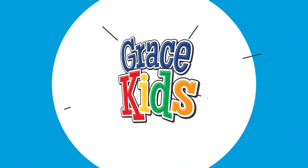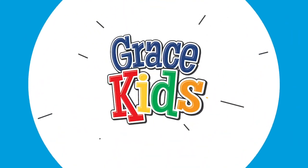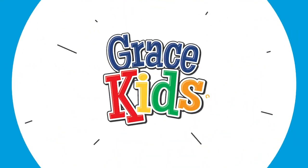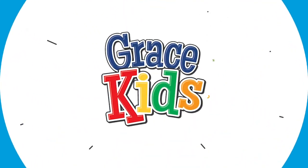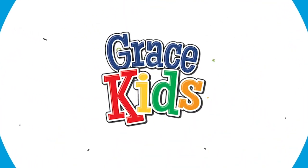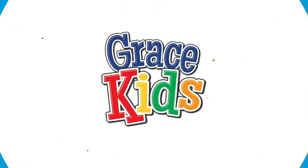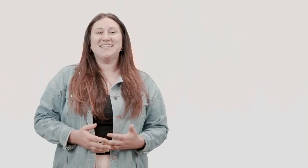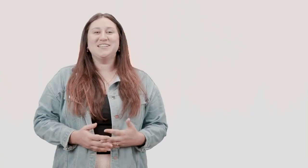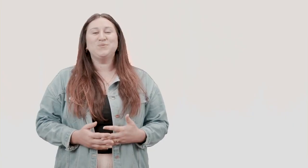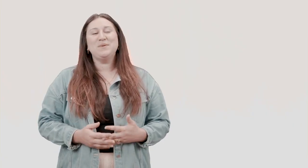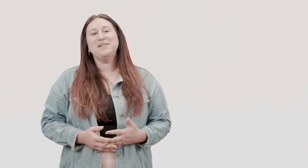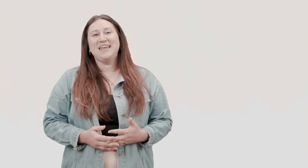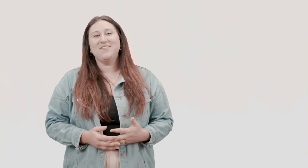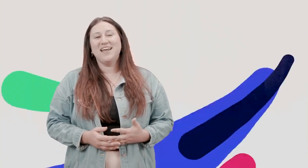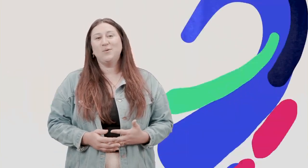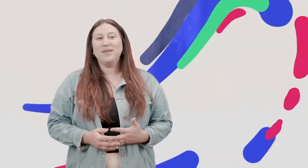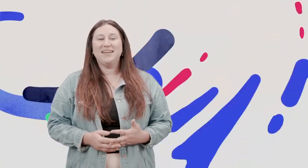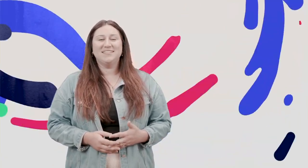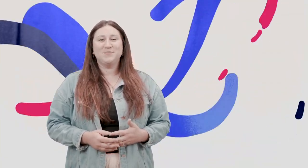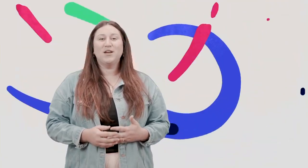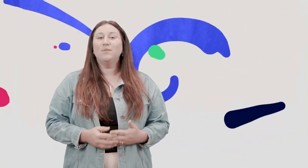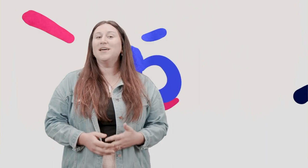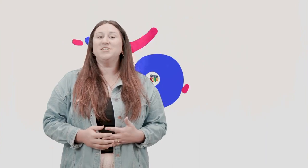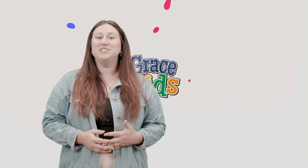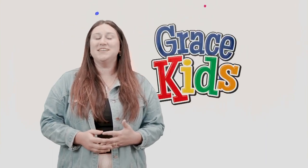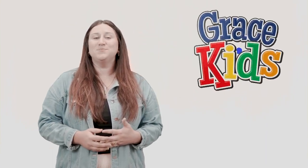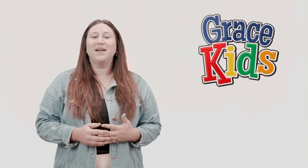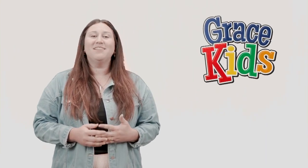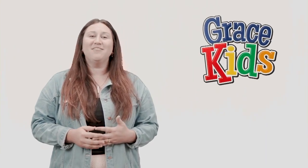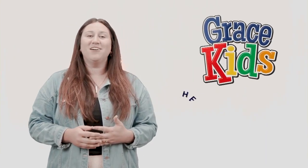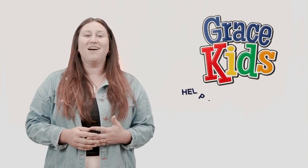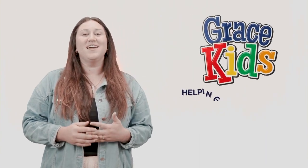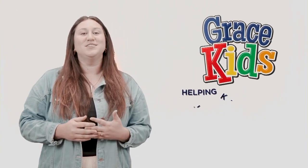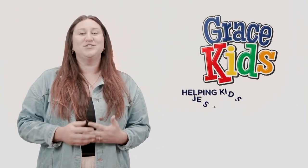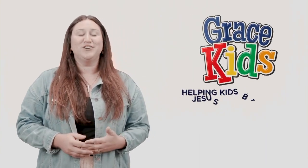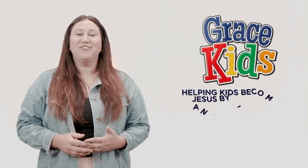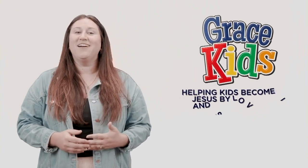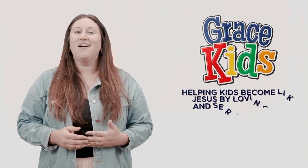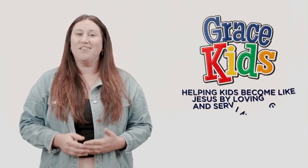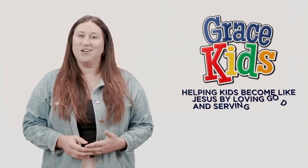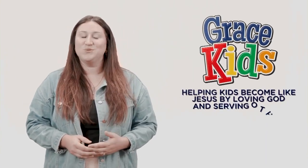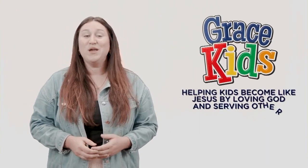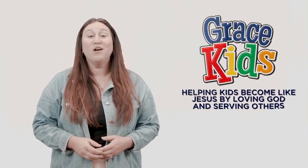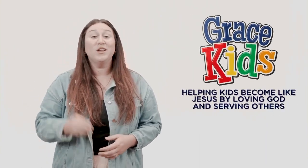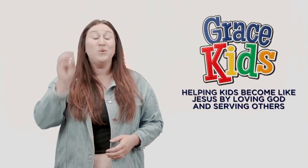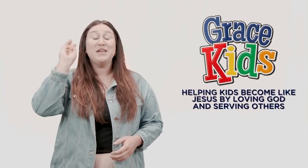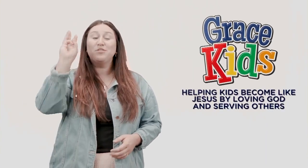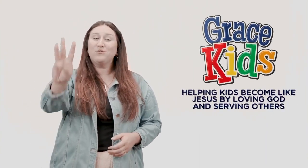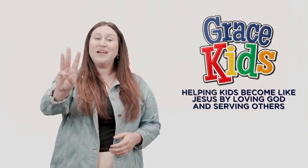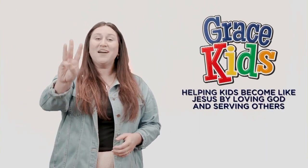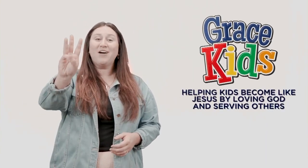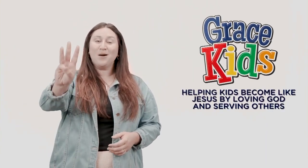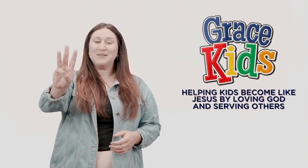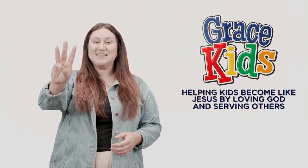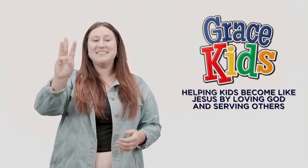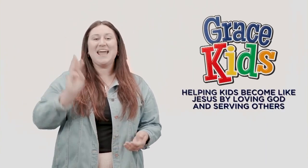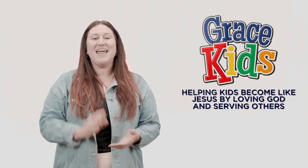at grace kids we believe in helping kids become like jesus by loving god and serving others we are in week three of opposite day